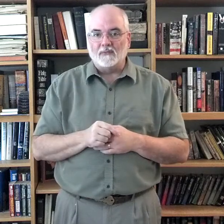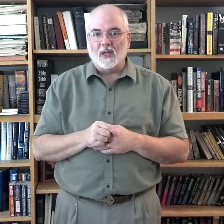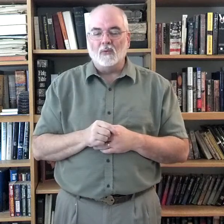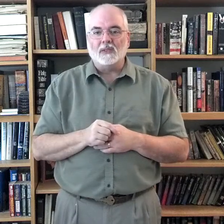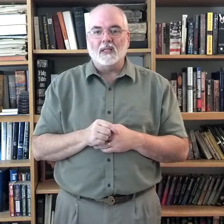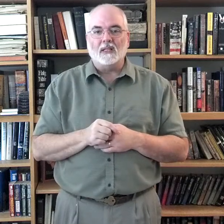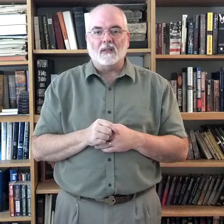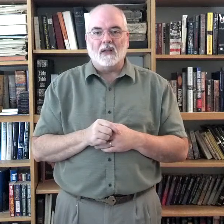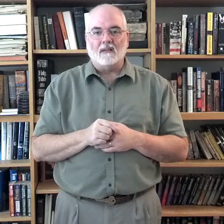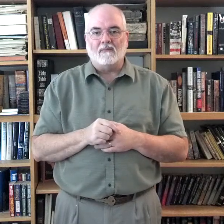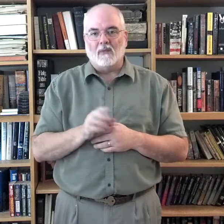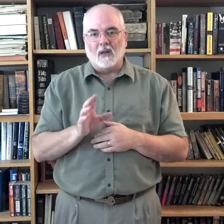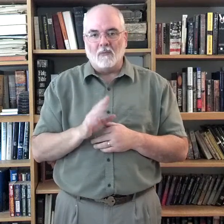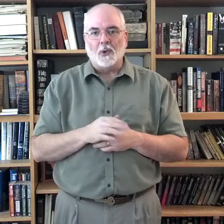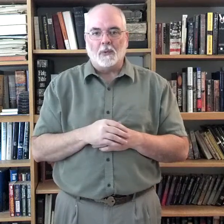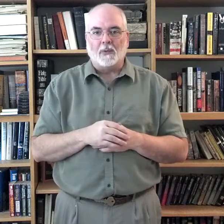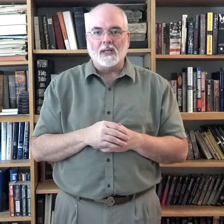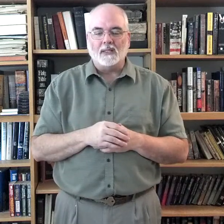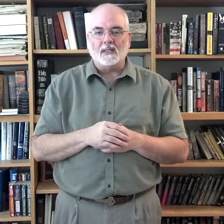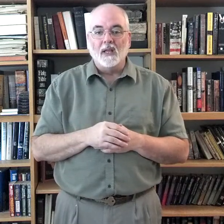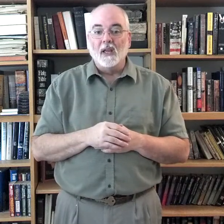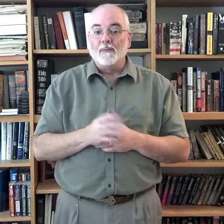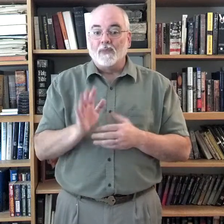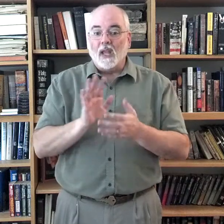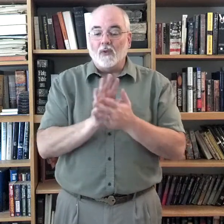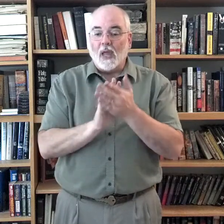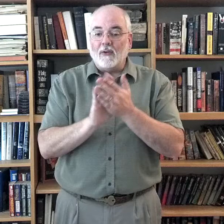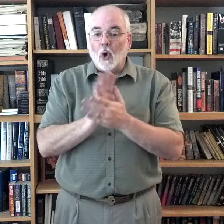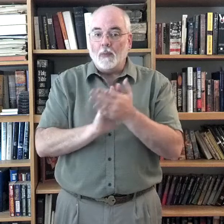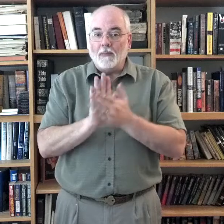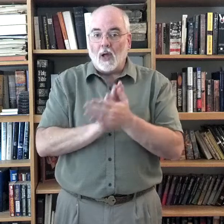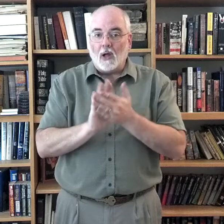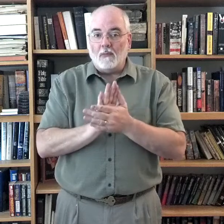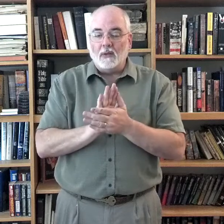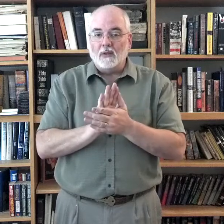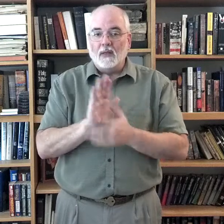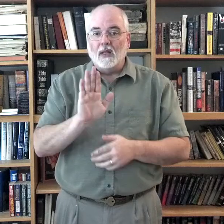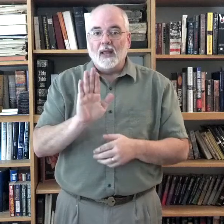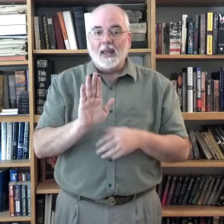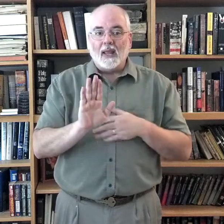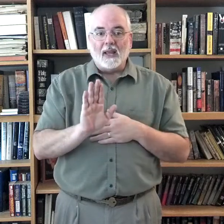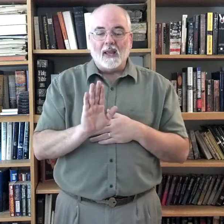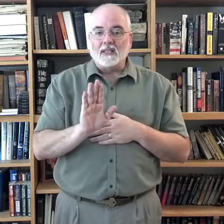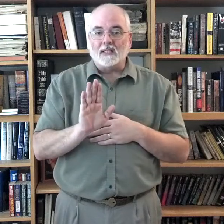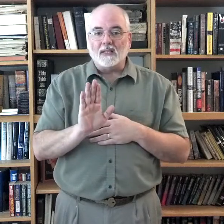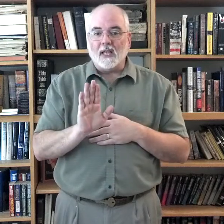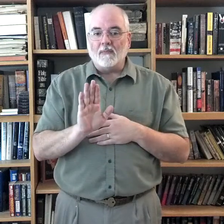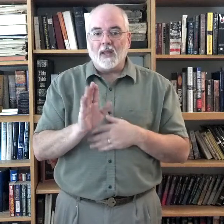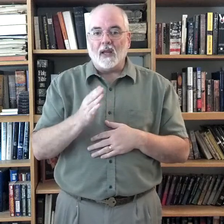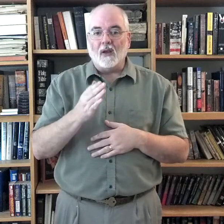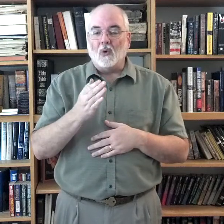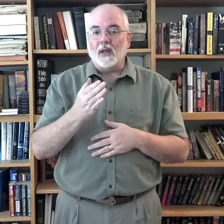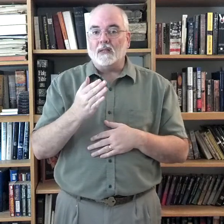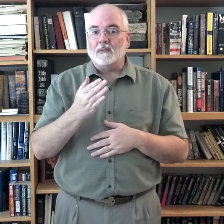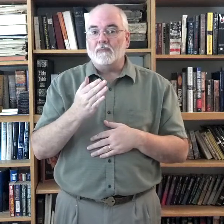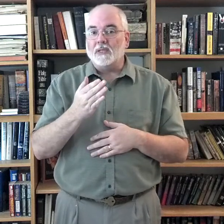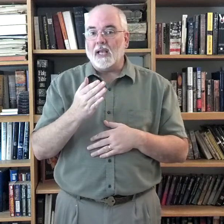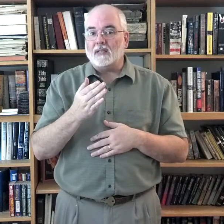And we'll see this in multiple places. If you have an open palm, it's the same thing, only it's possessing.